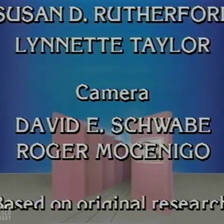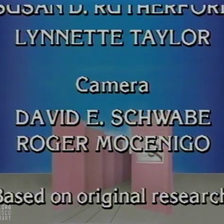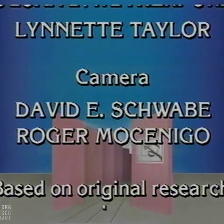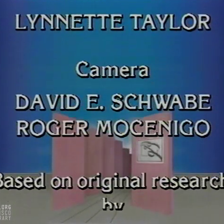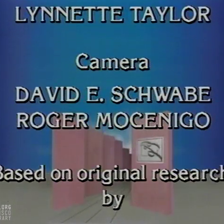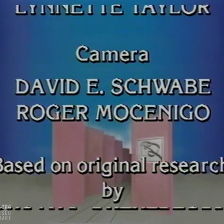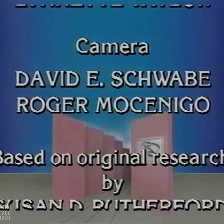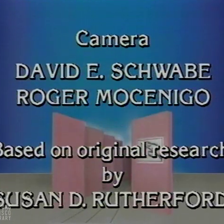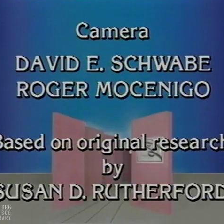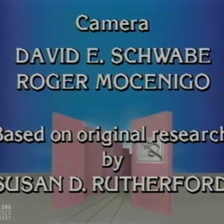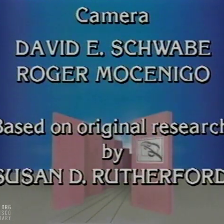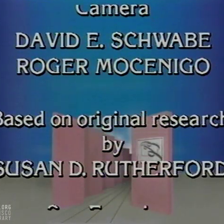Thank